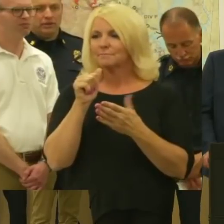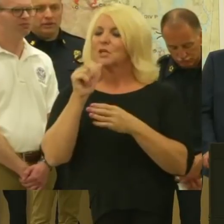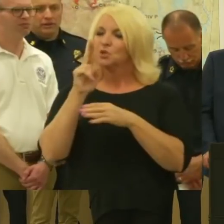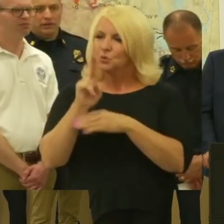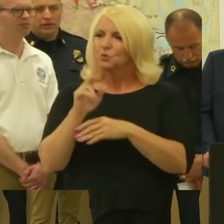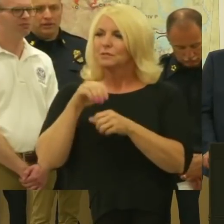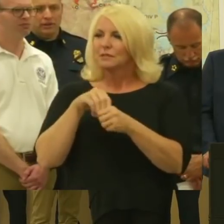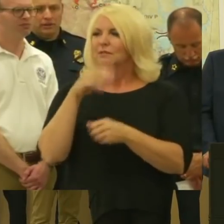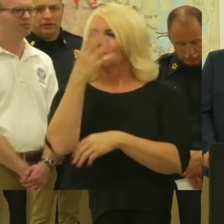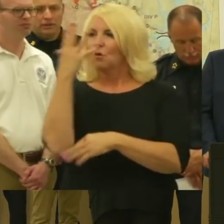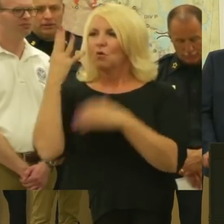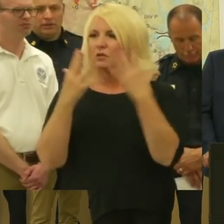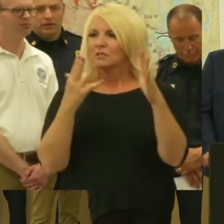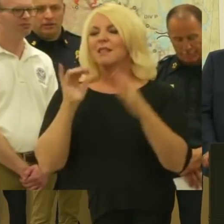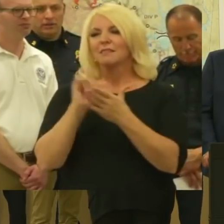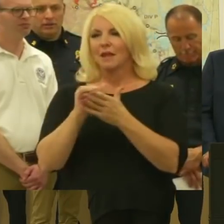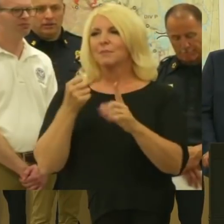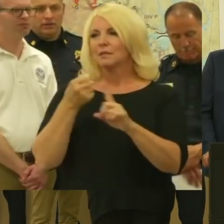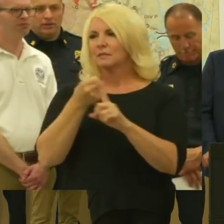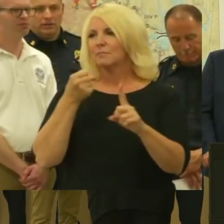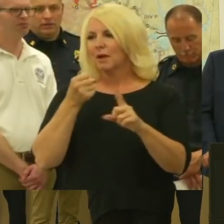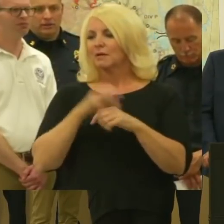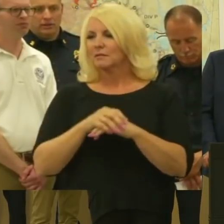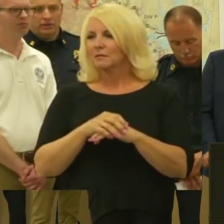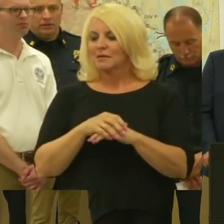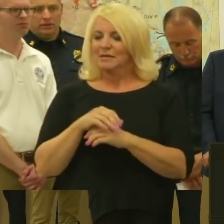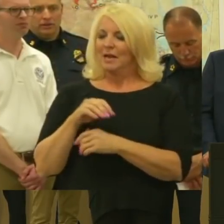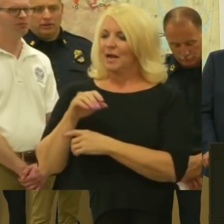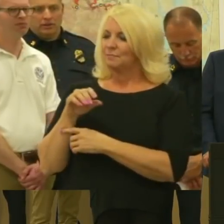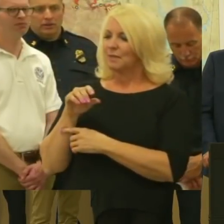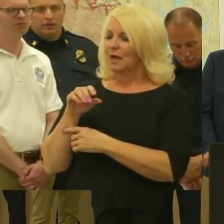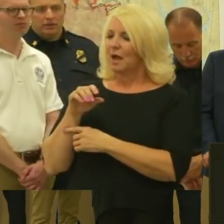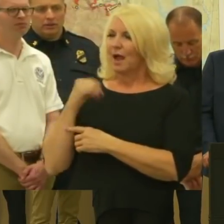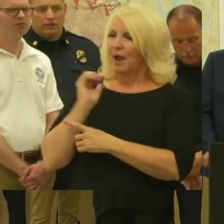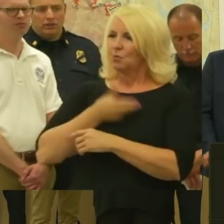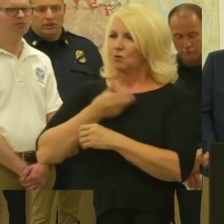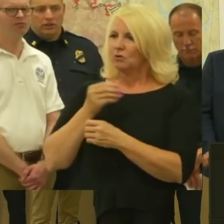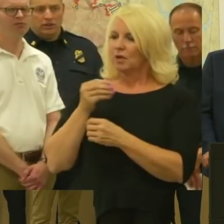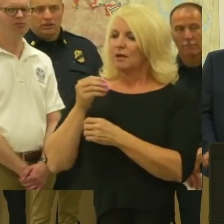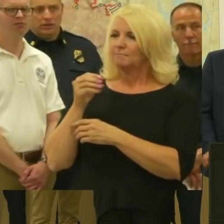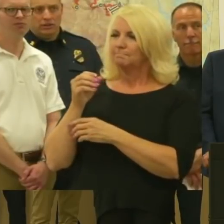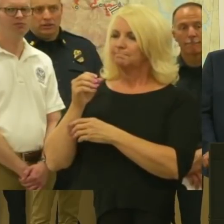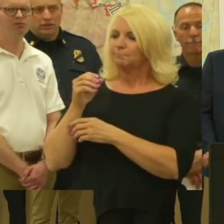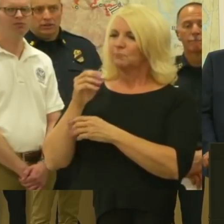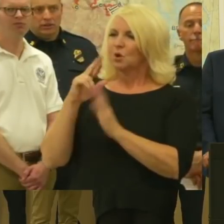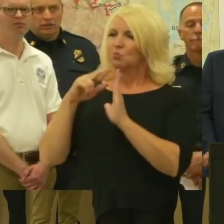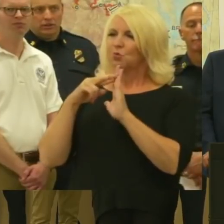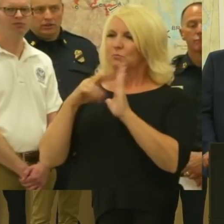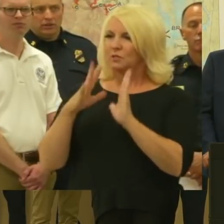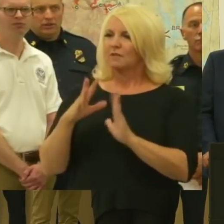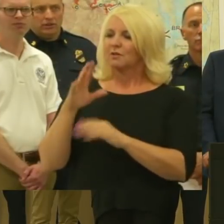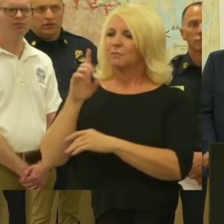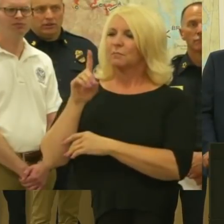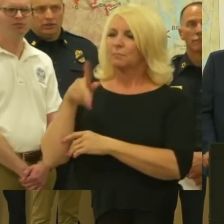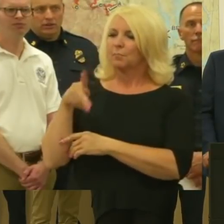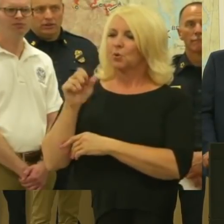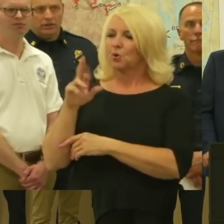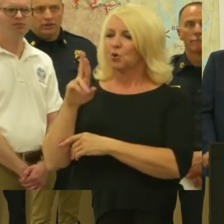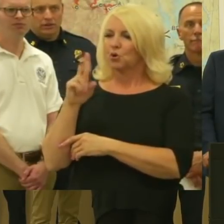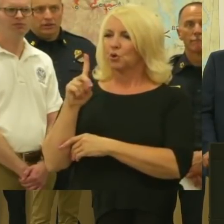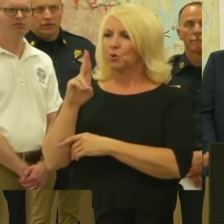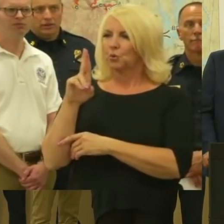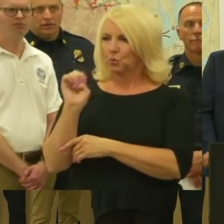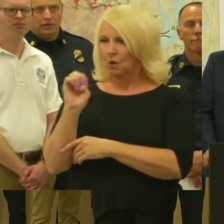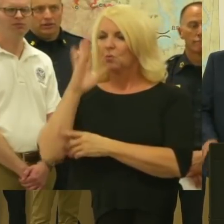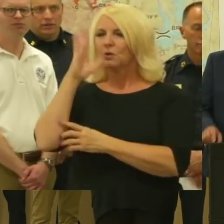Perdue and Zinke are here will be talking about that and what we're doing in the future. So with that, I'm very grateful again to those